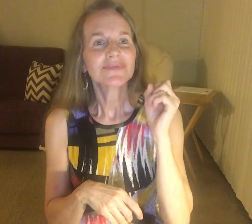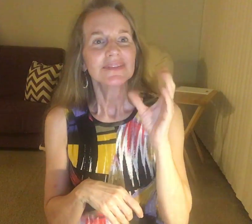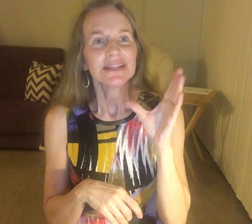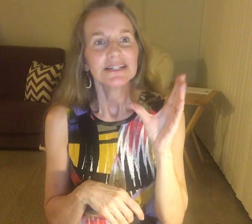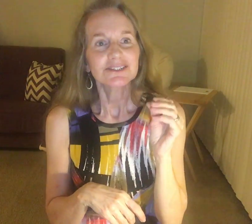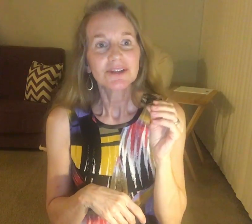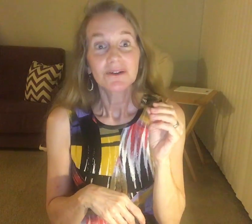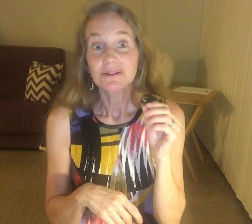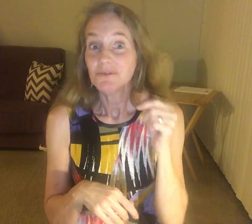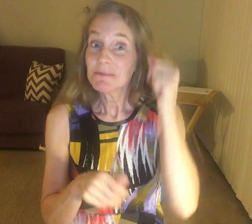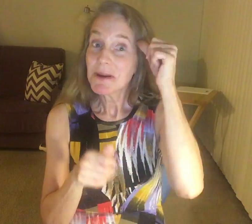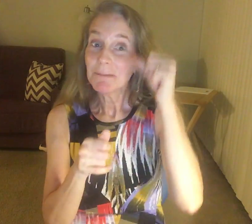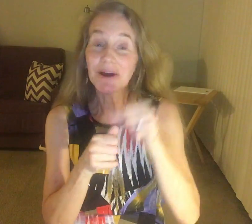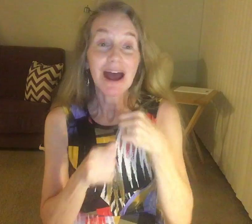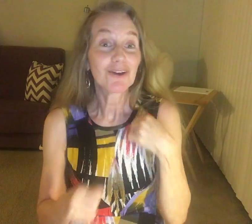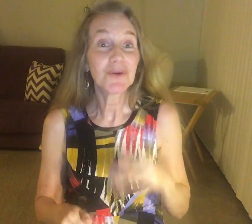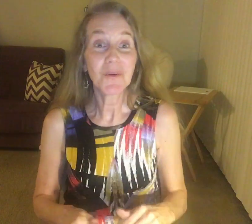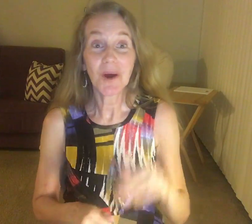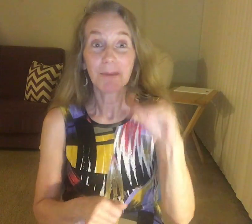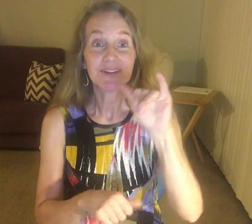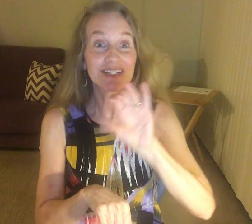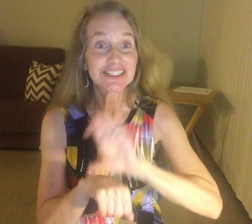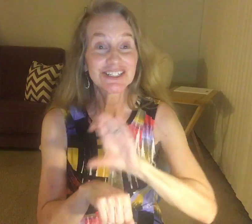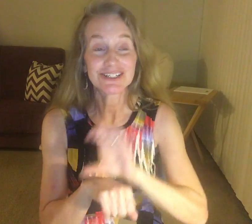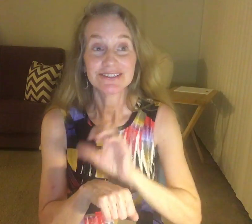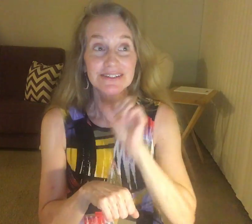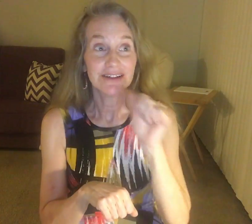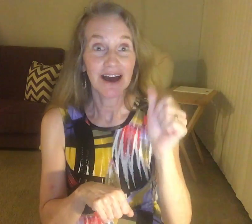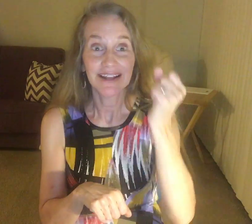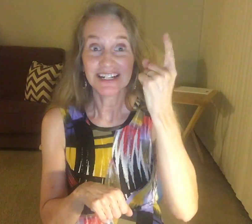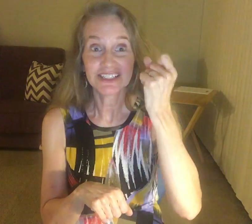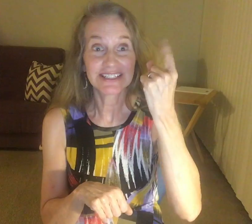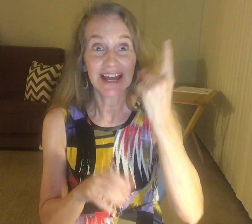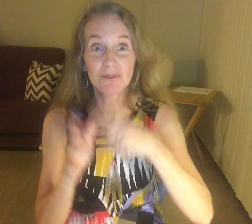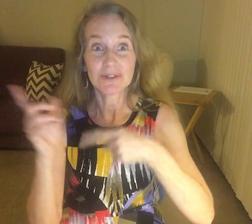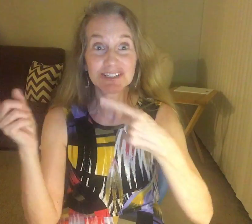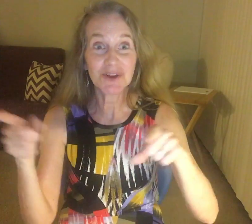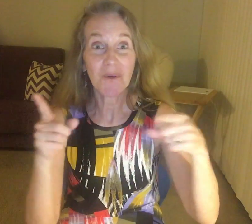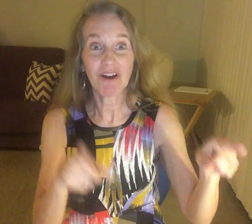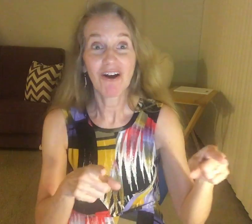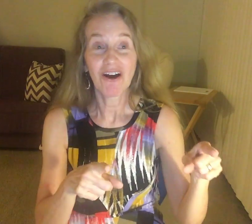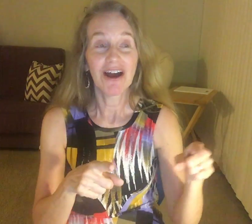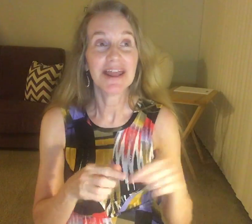So, remember, I came over to church, not anything was going on,